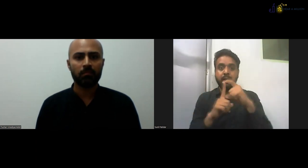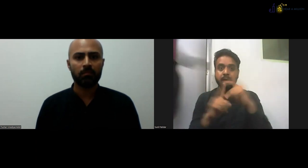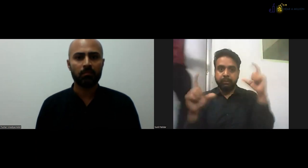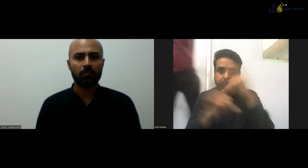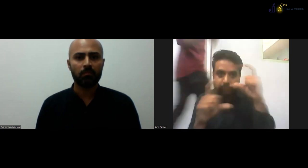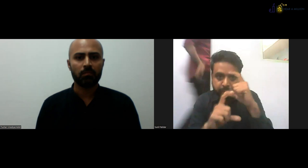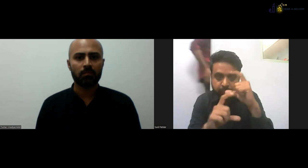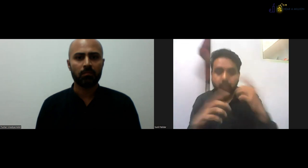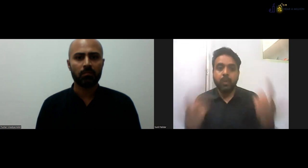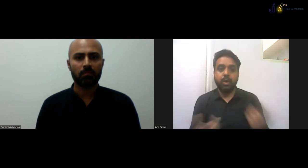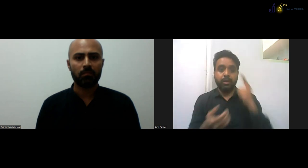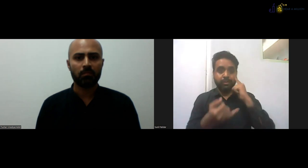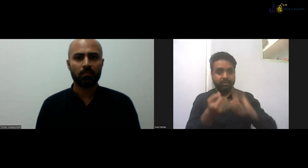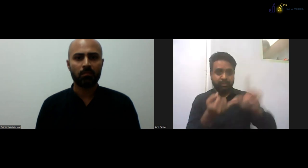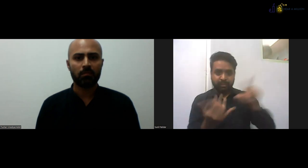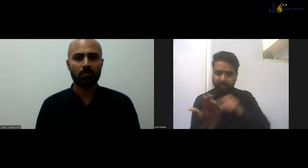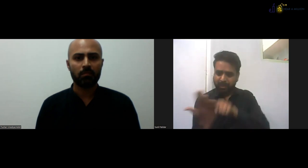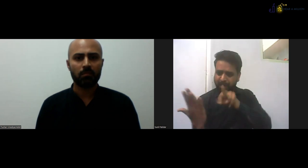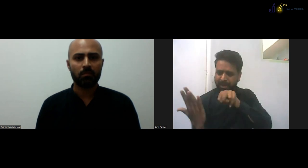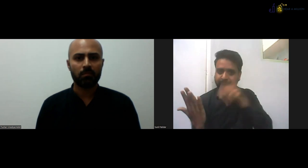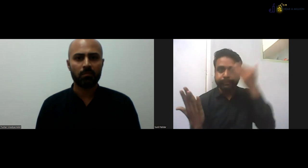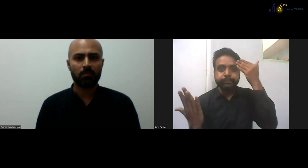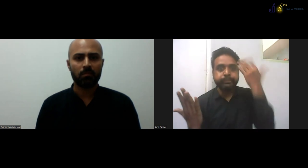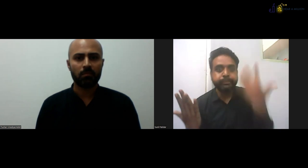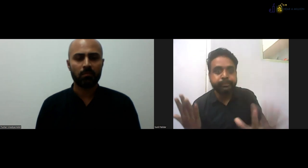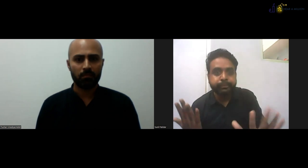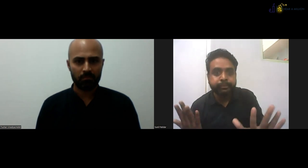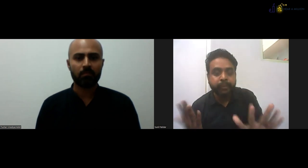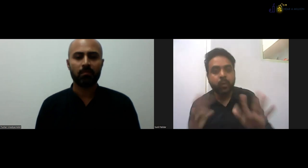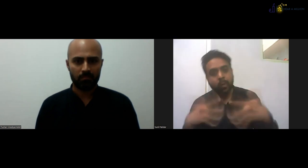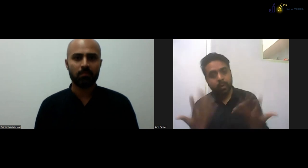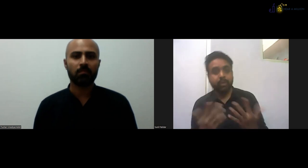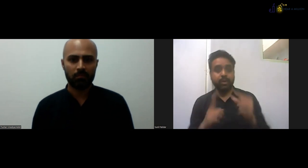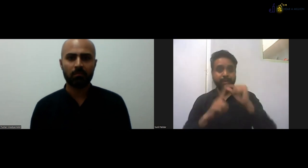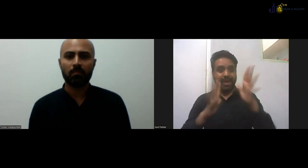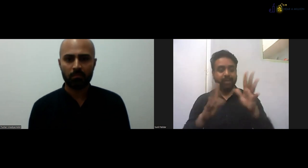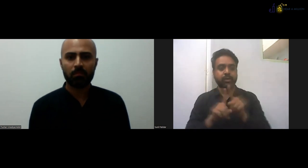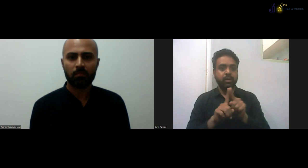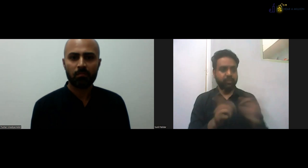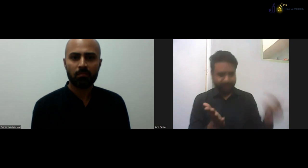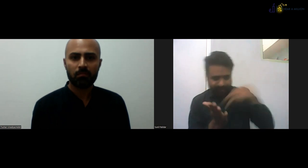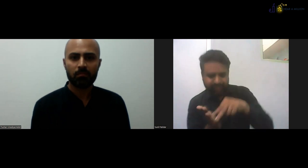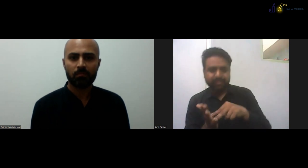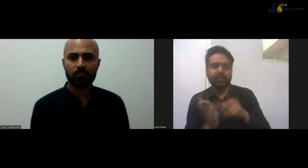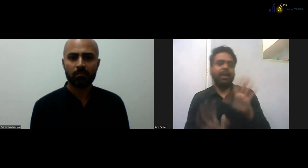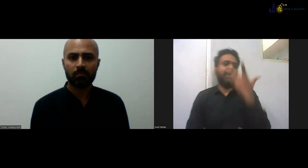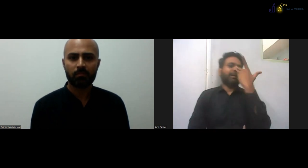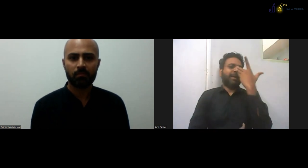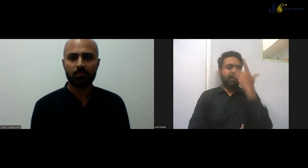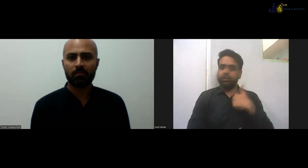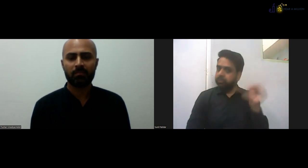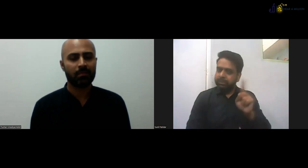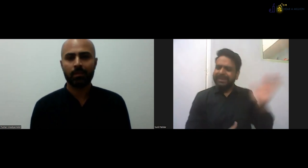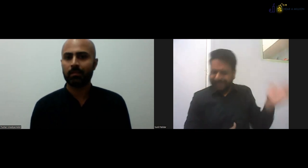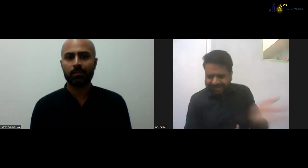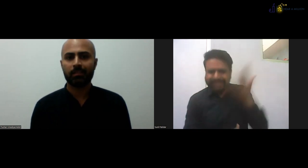when they feel heavy, then they start getting more interest. So we, uh, you know, start looking at the dictionary, then there are